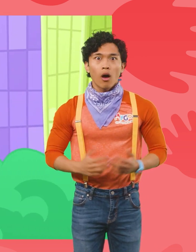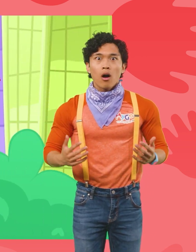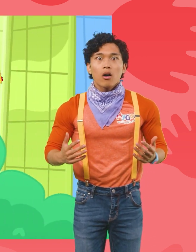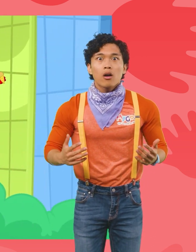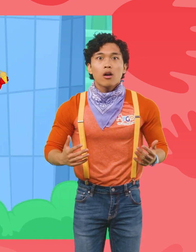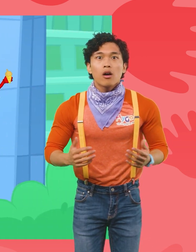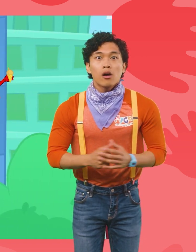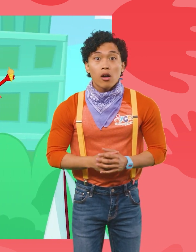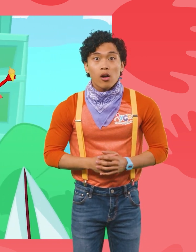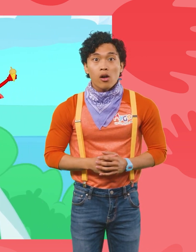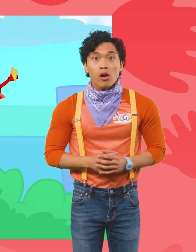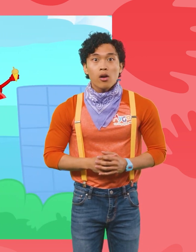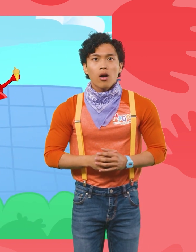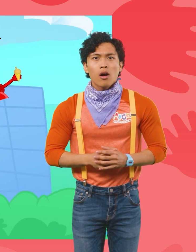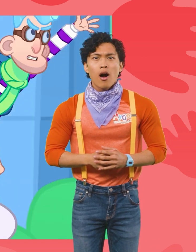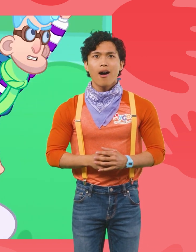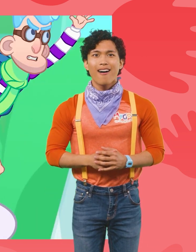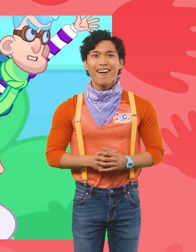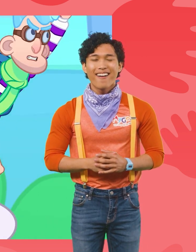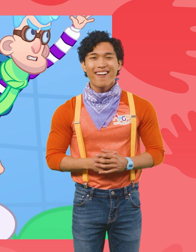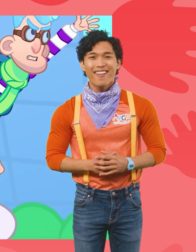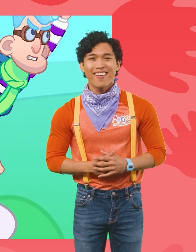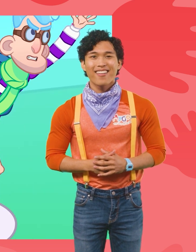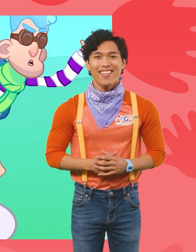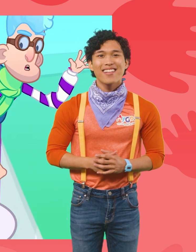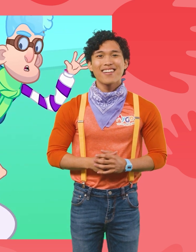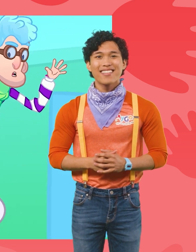-ha! Oh, No!